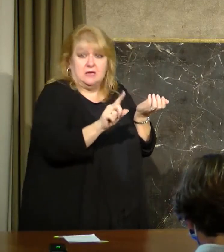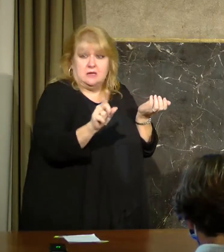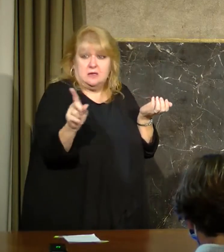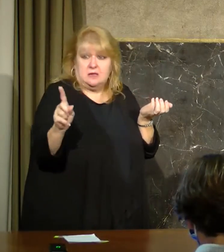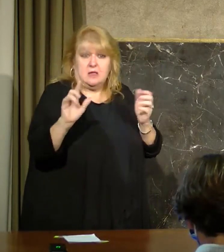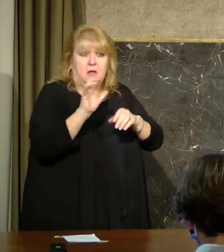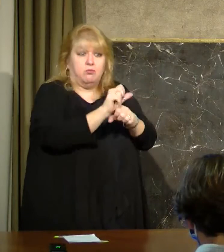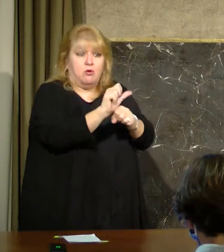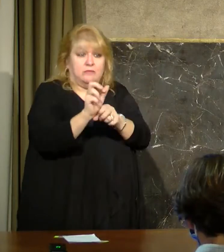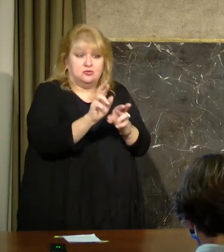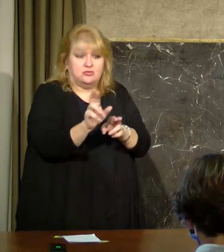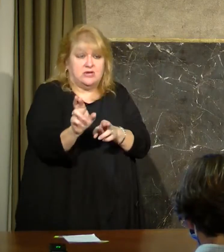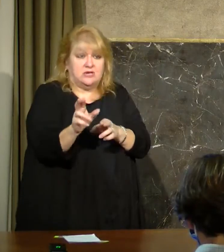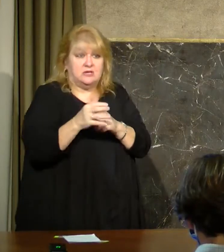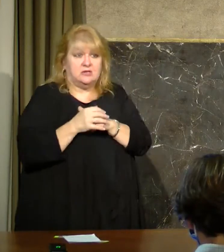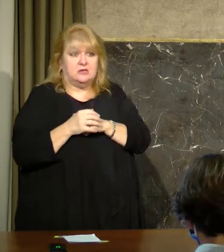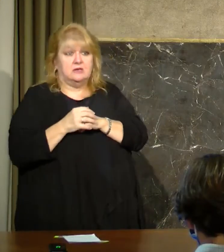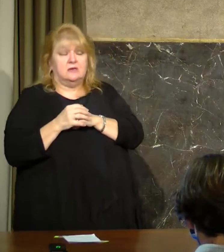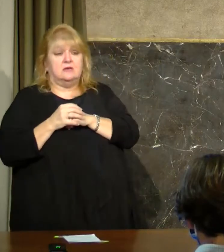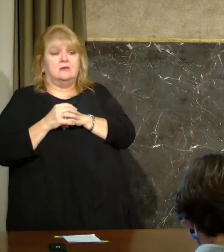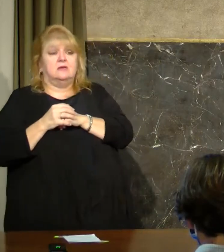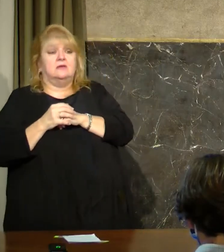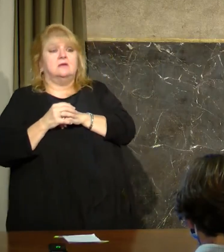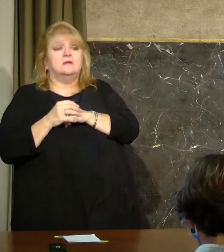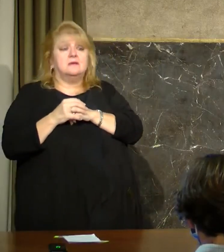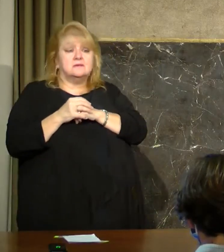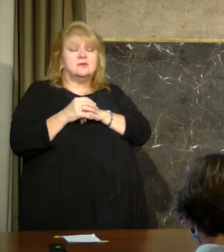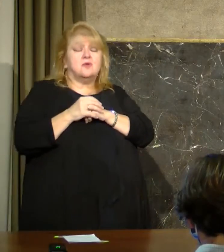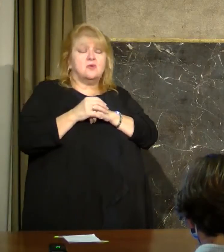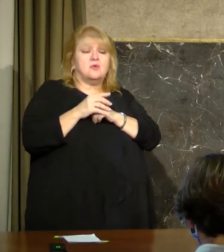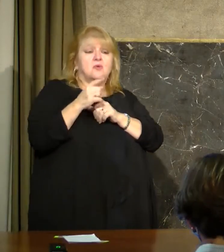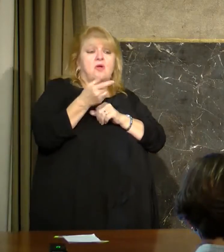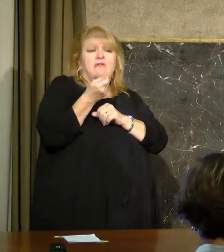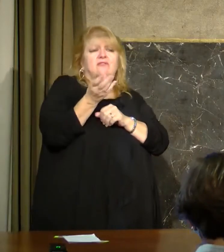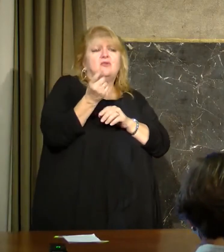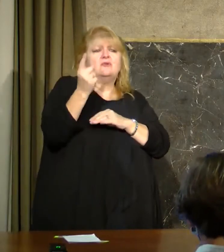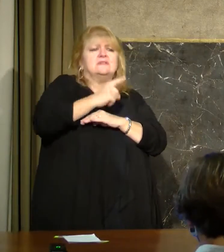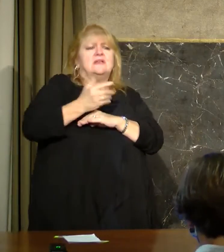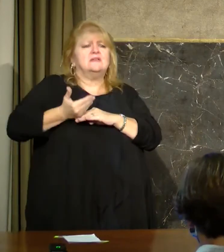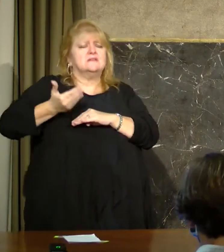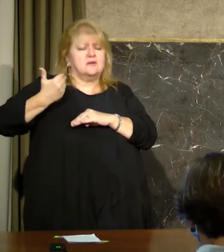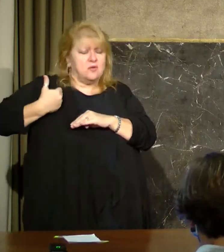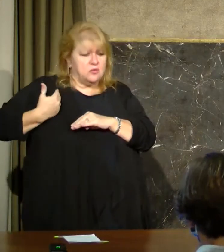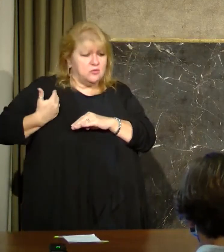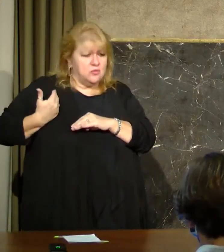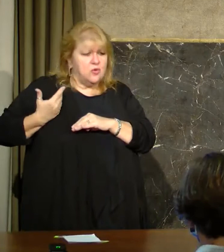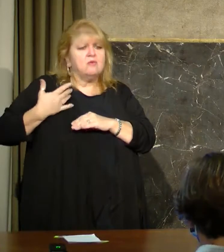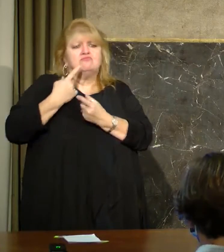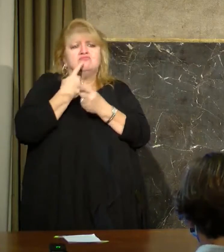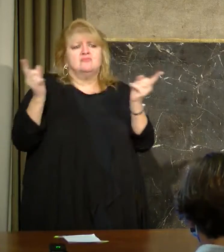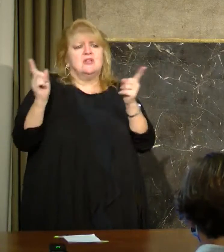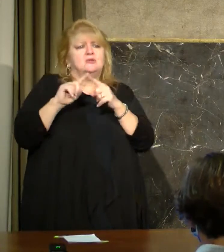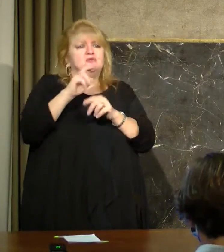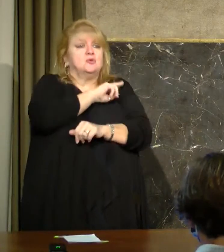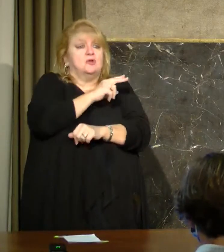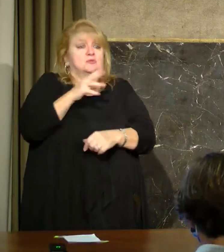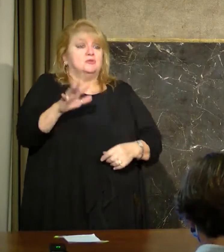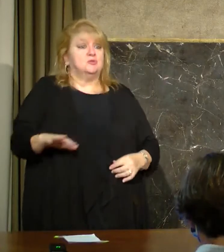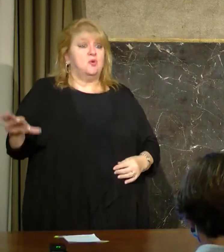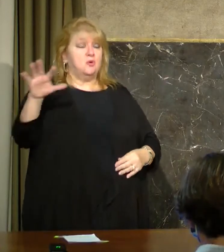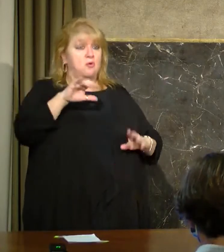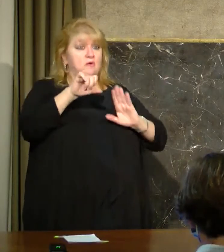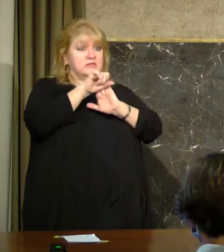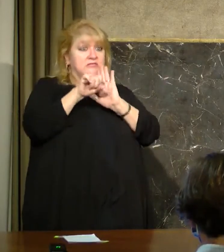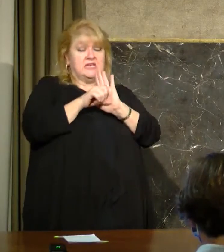lagging, really surpassing the supply right now. A couple of days ago, we announced to hospitals across the state that